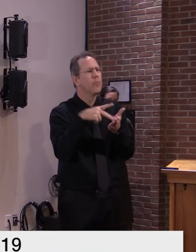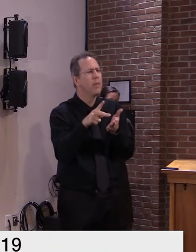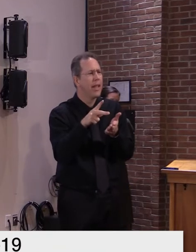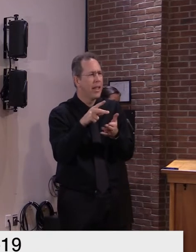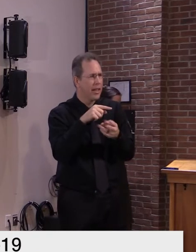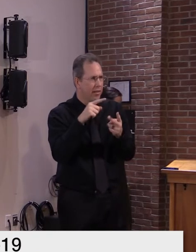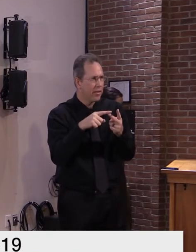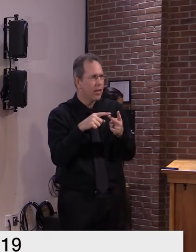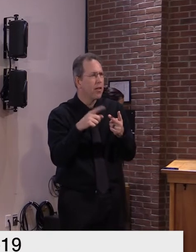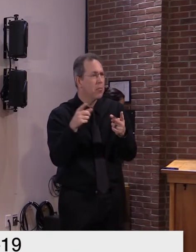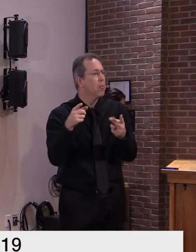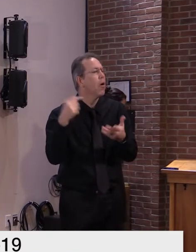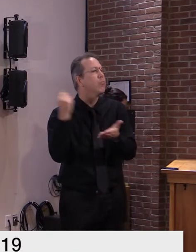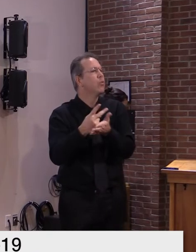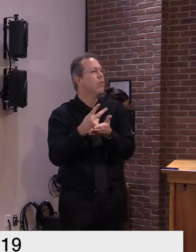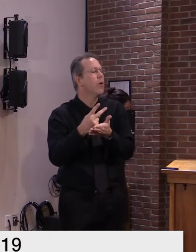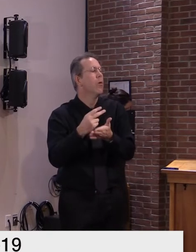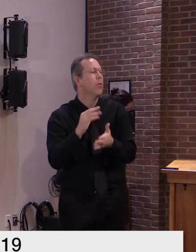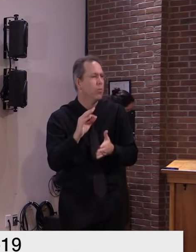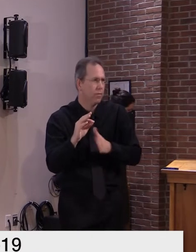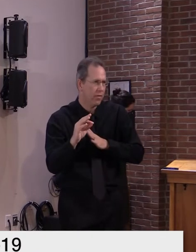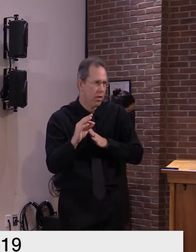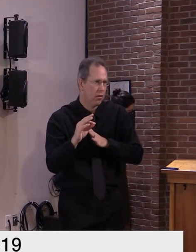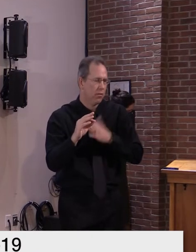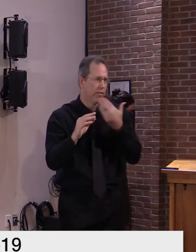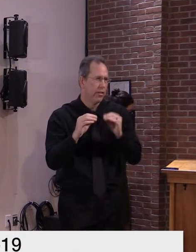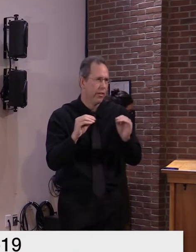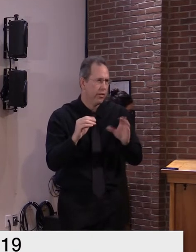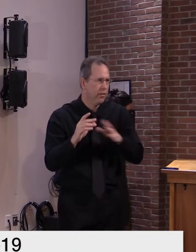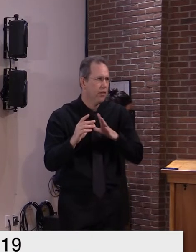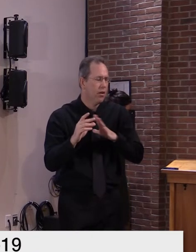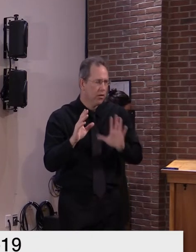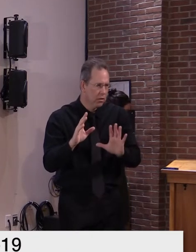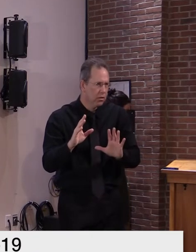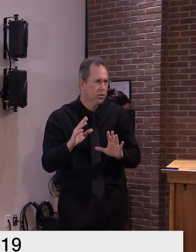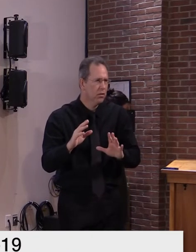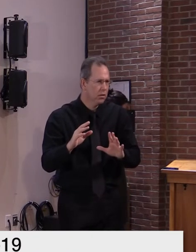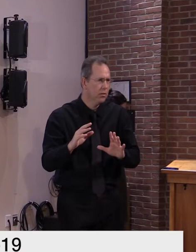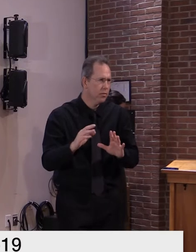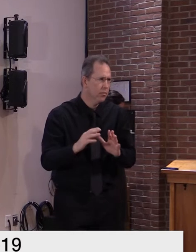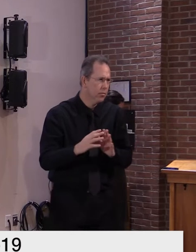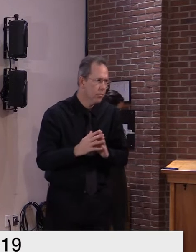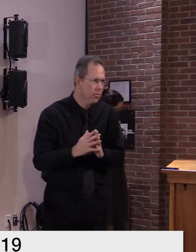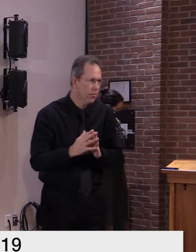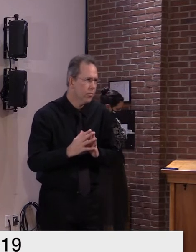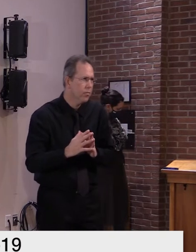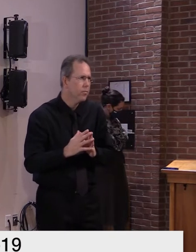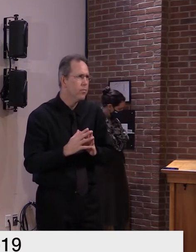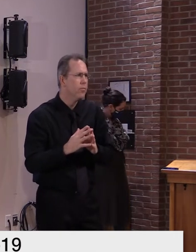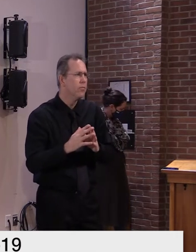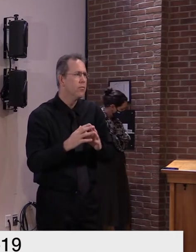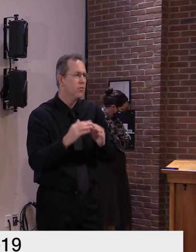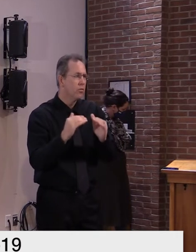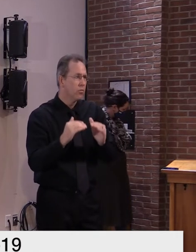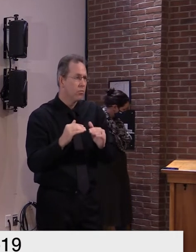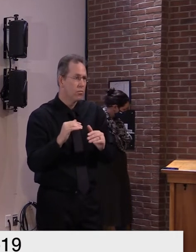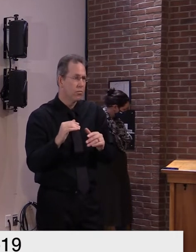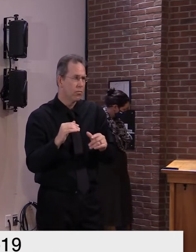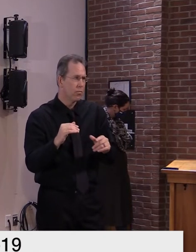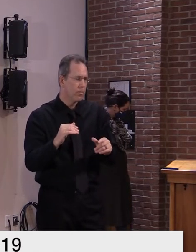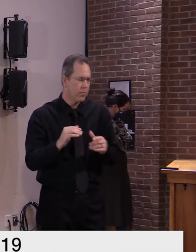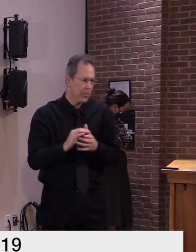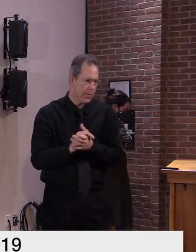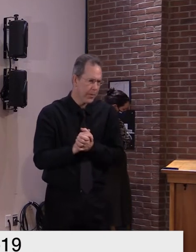of the human services request for these designated agencies so with that disapproval under the statutory process